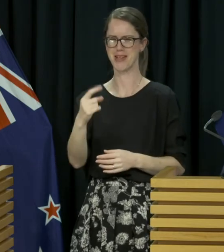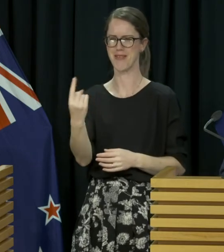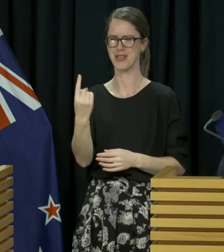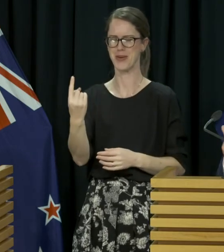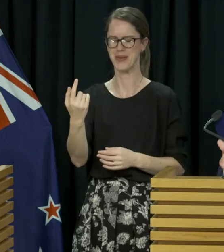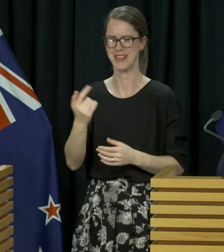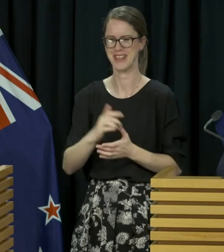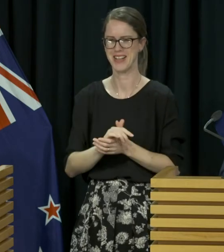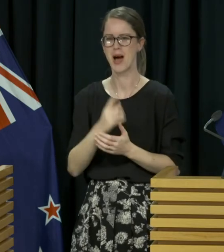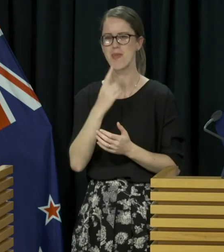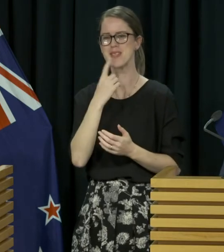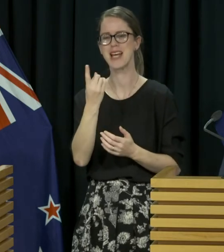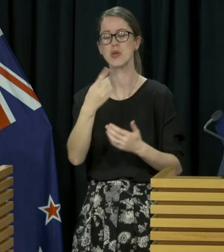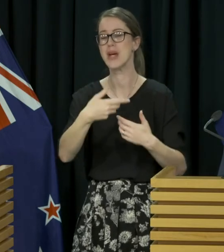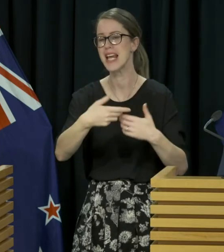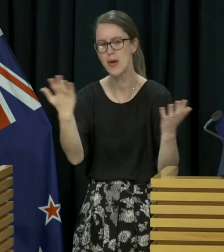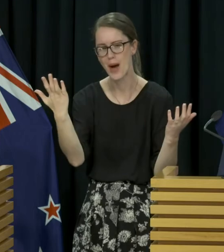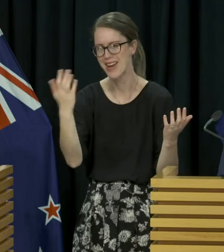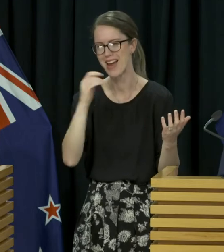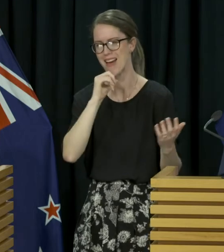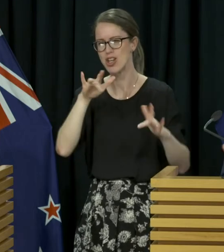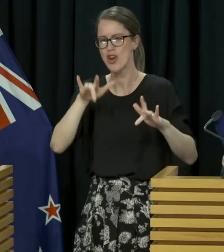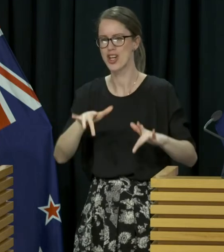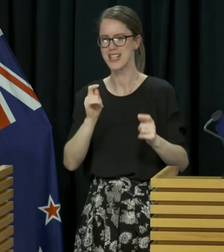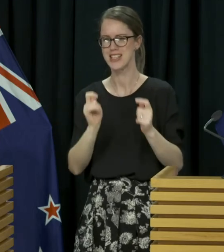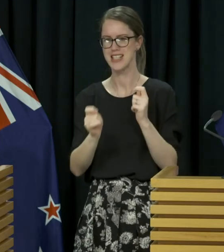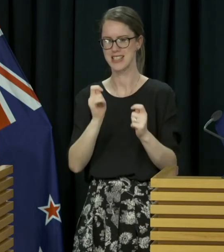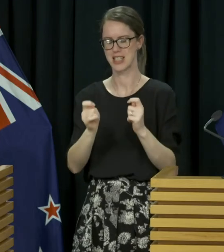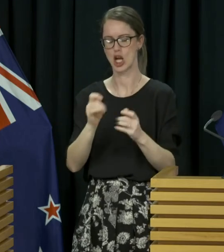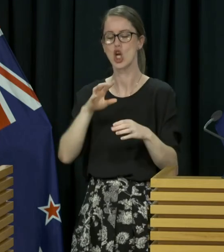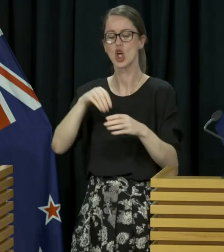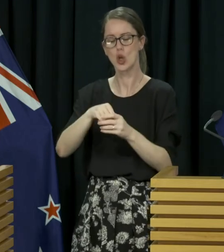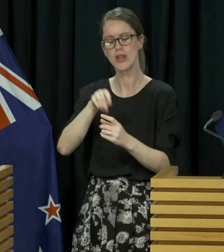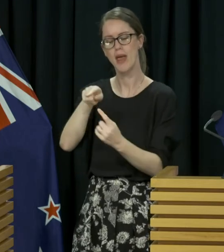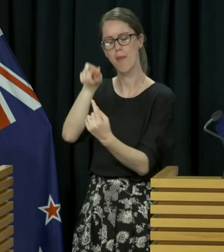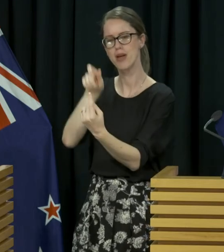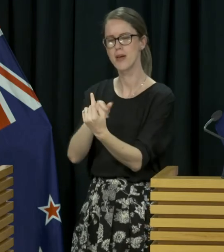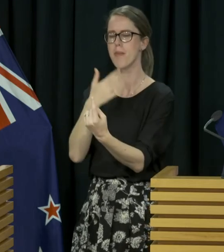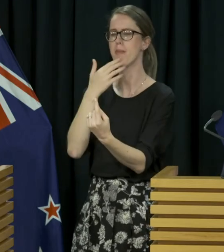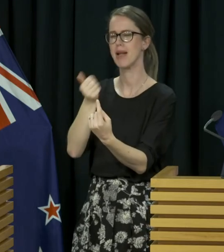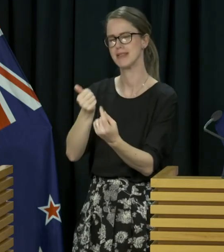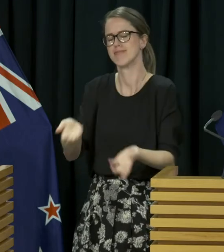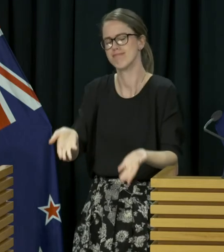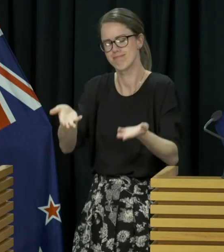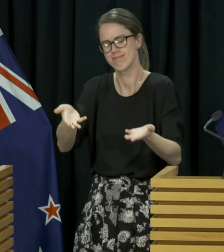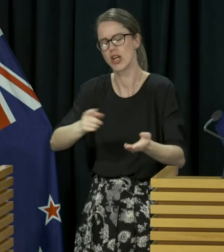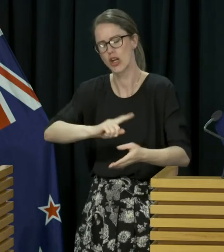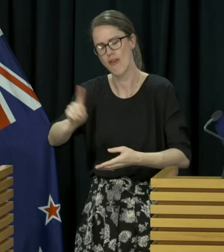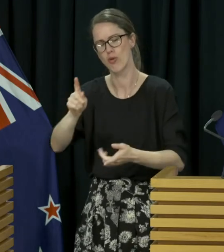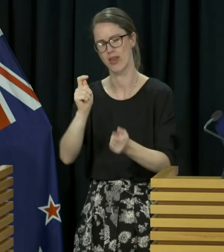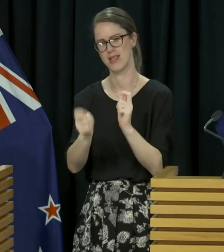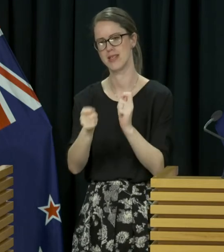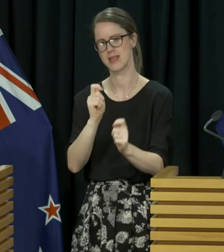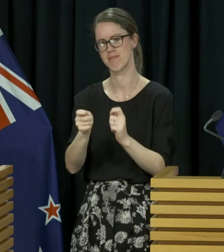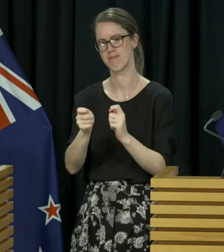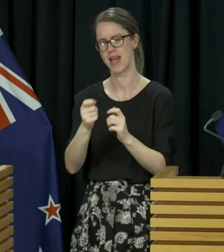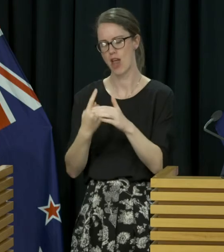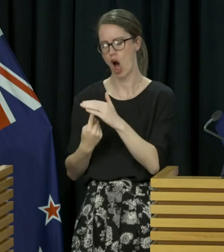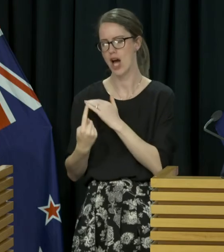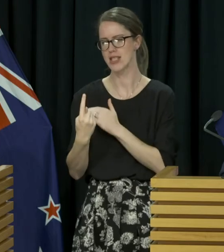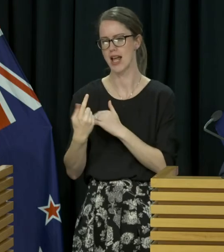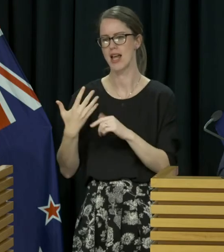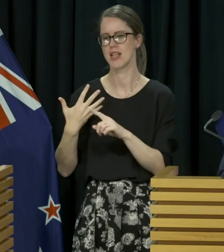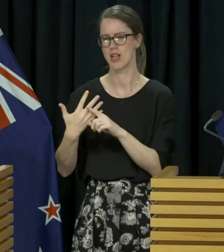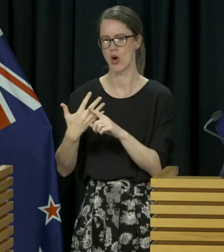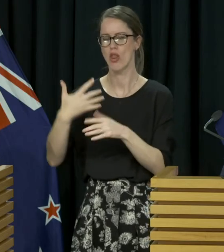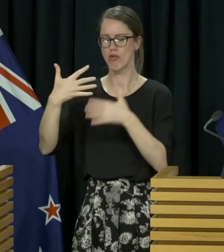saying. Actually, anyone who hasn't yet been tested, including this person, please do your bit and go and get a test and isolate until you get the